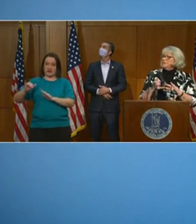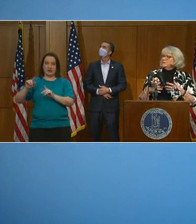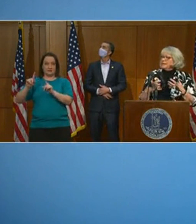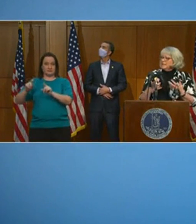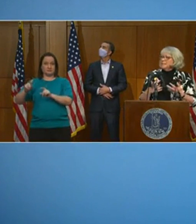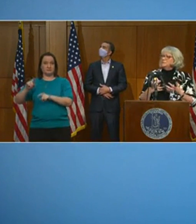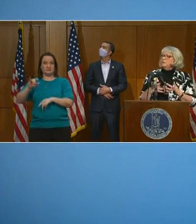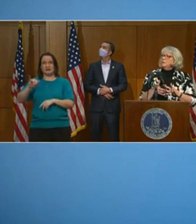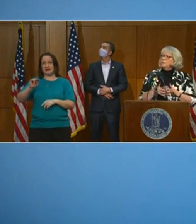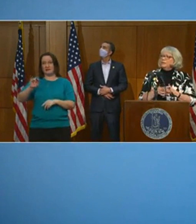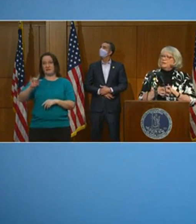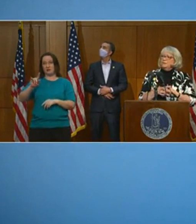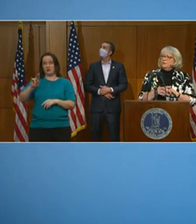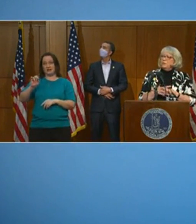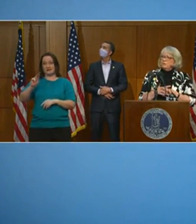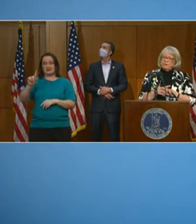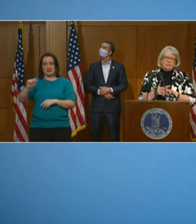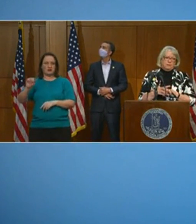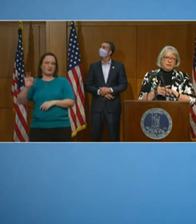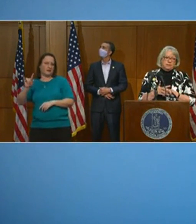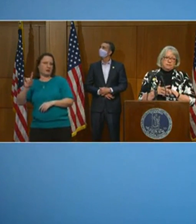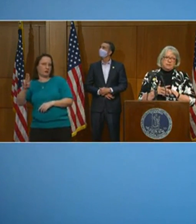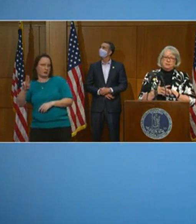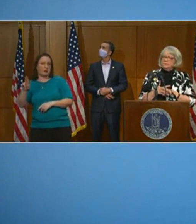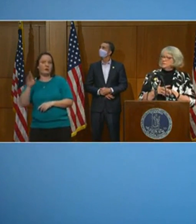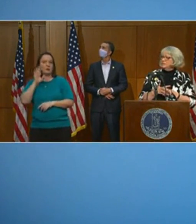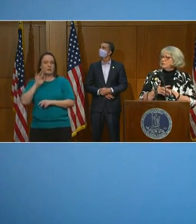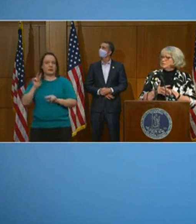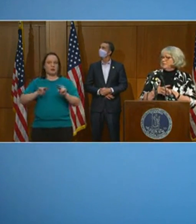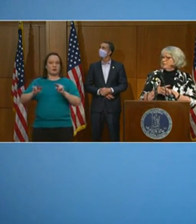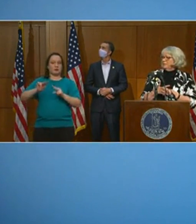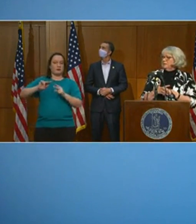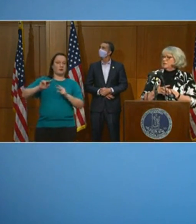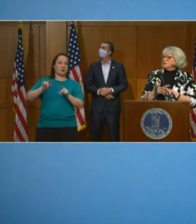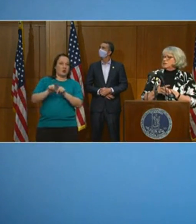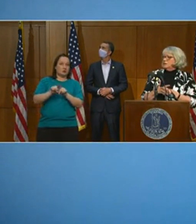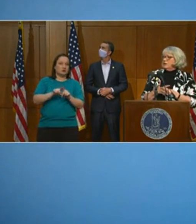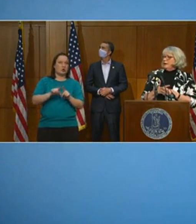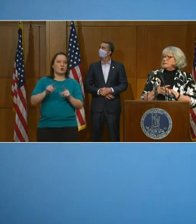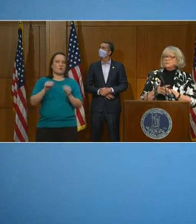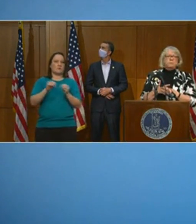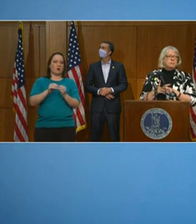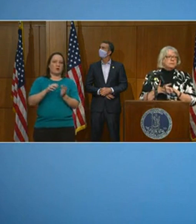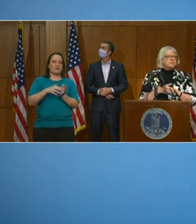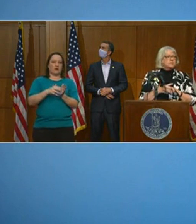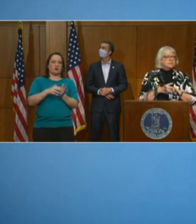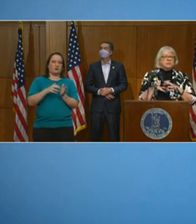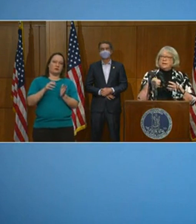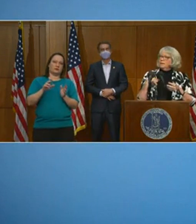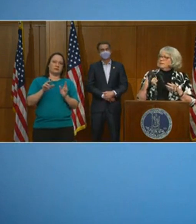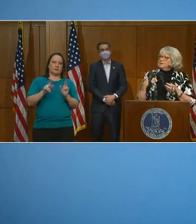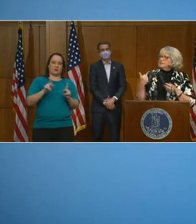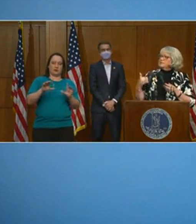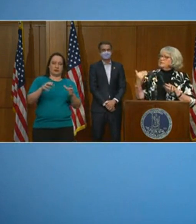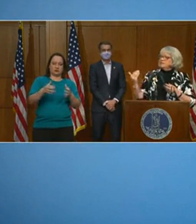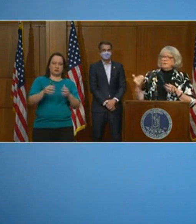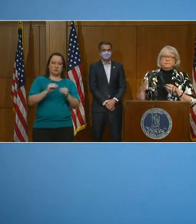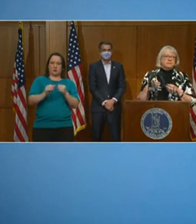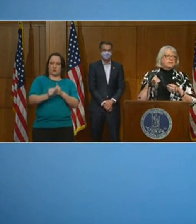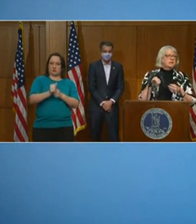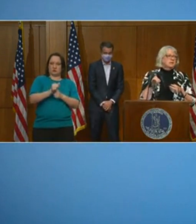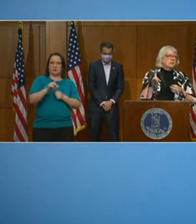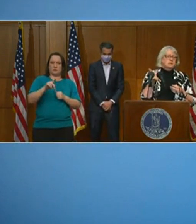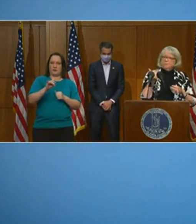And then the second is we will be looking at vulnerable populations by using a similar method. So imagine that we'll be doing essentially these sentinel